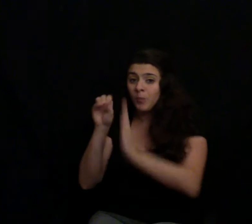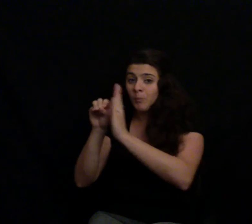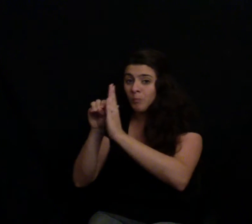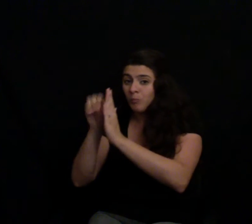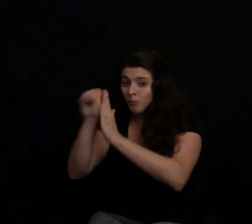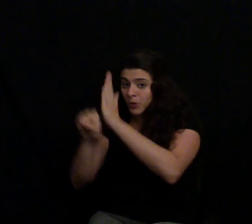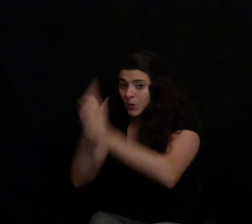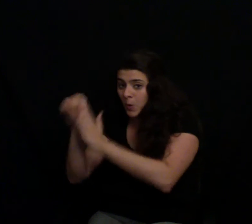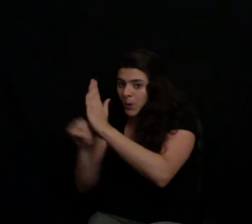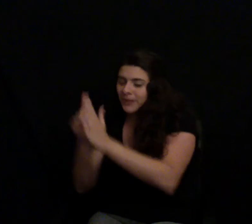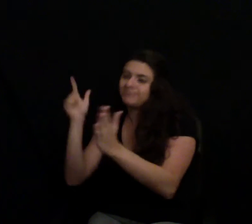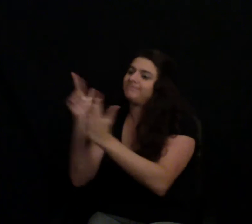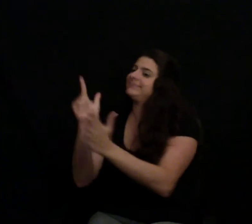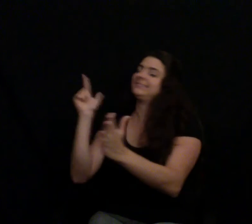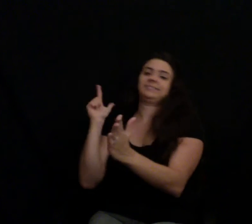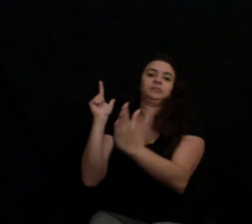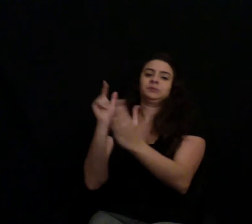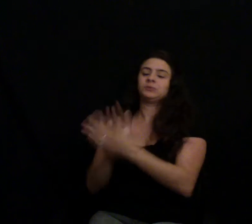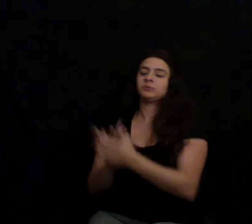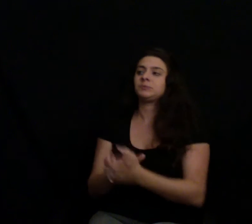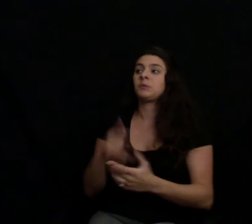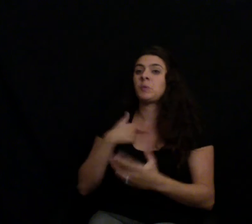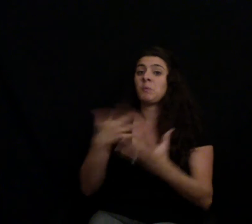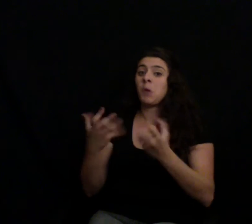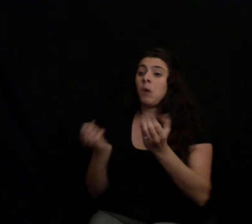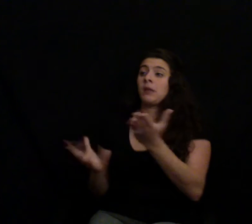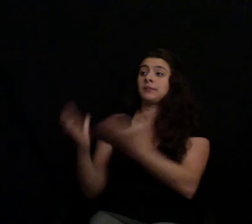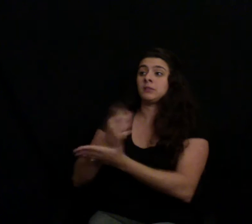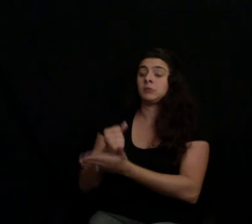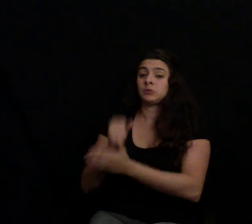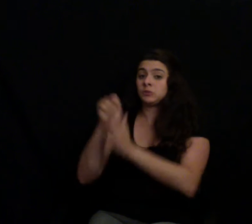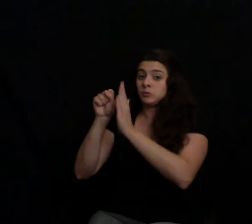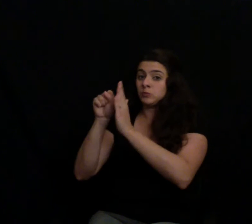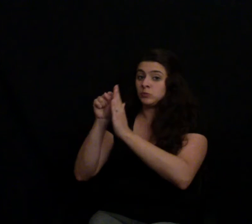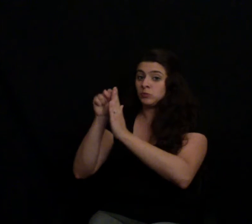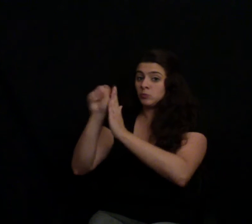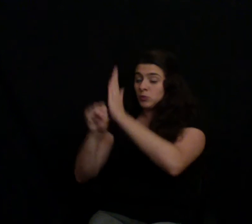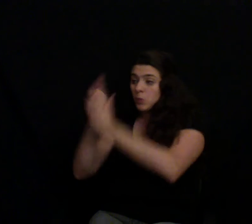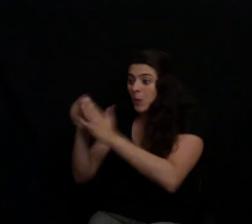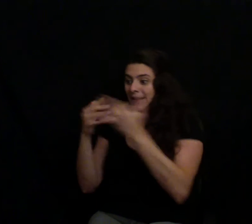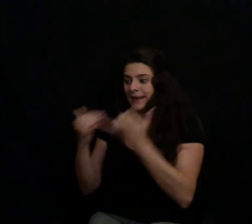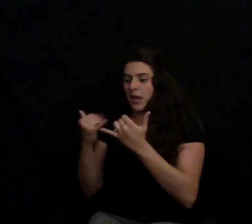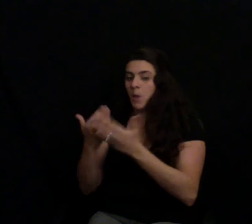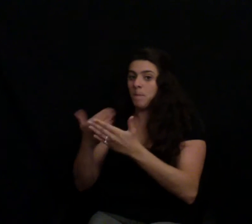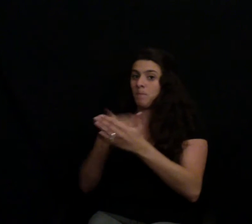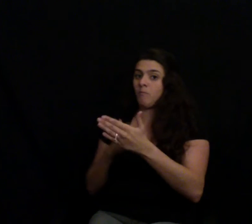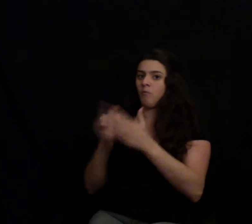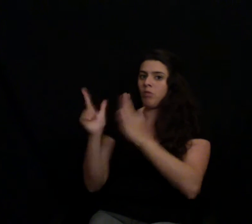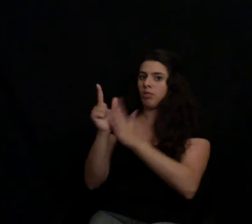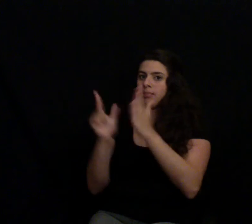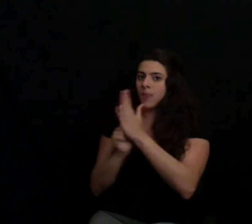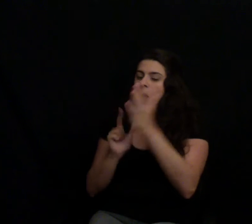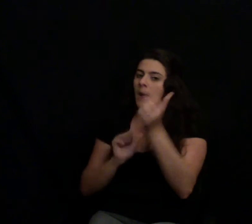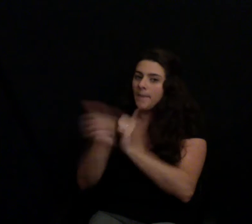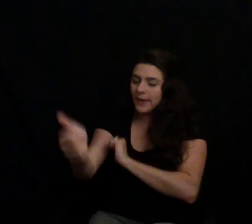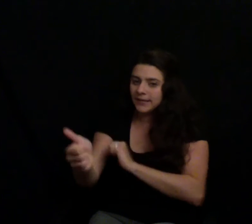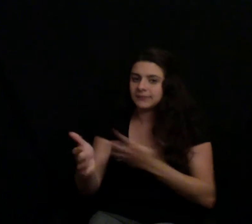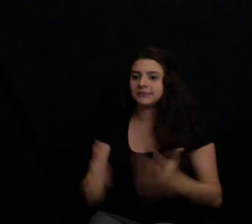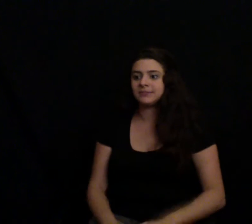film inside a factory farm. And here was a farmer saying to me, and he knew exactly why I wanted to go in